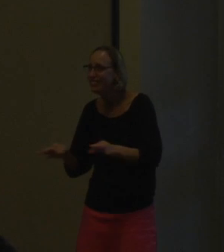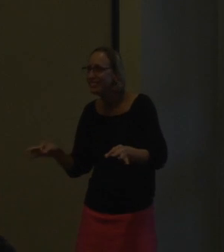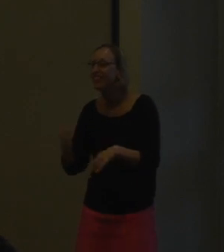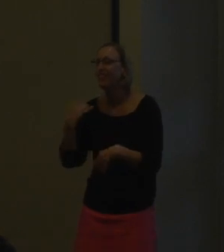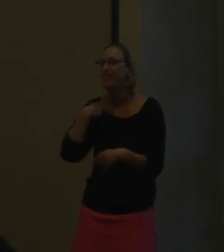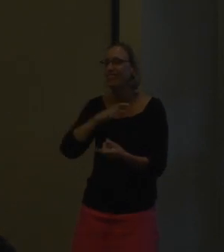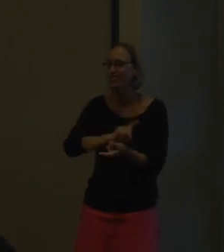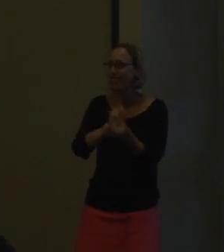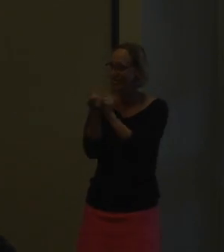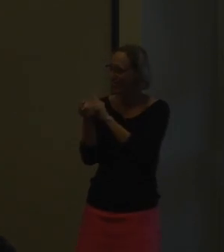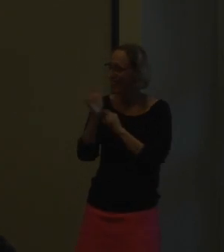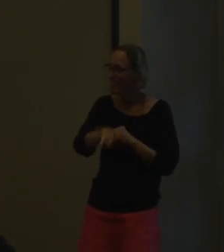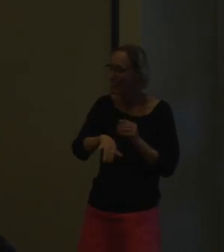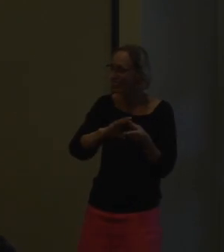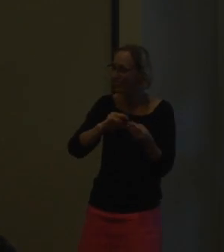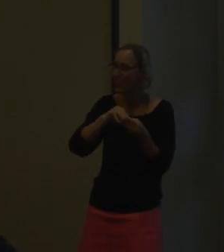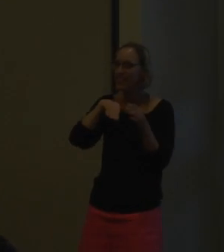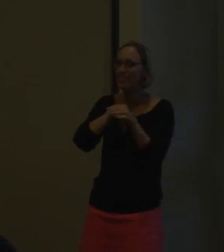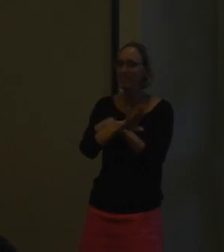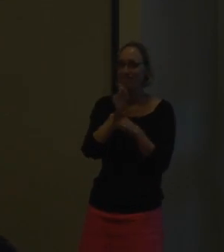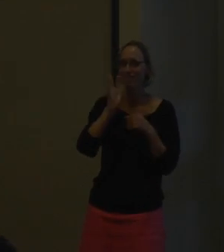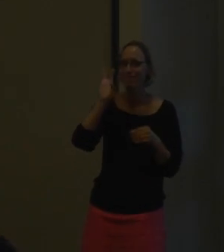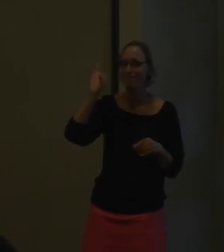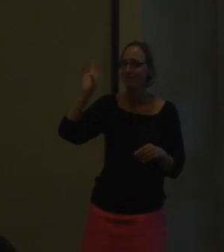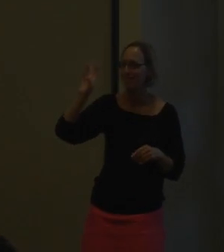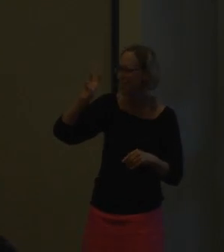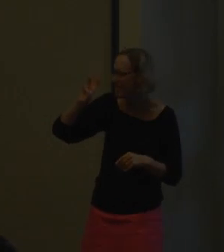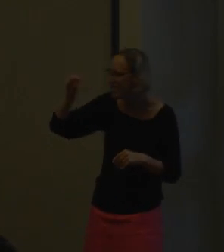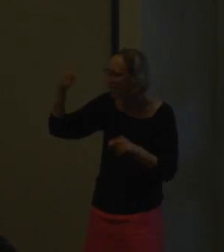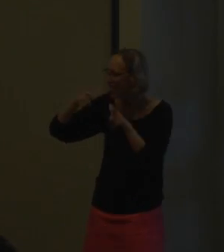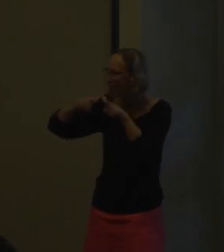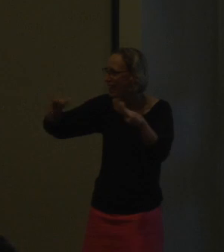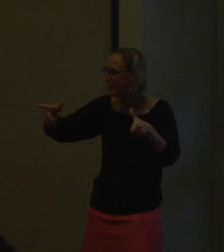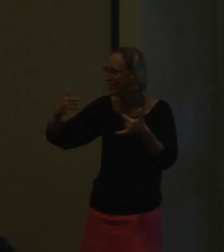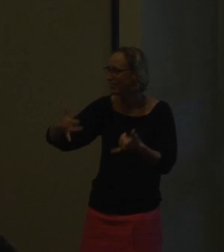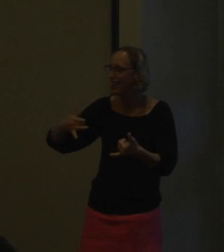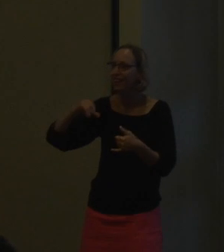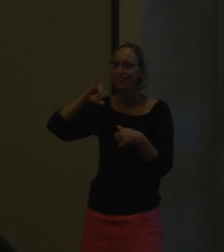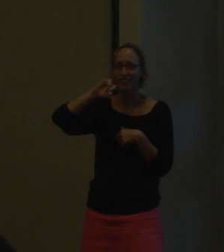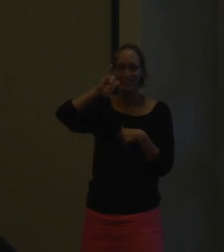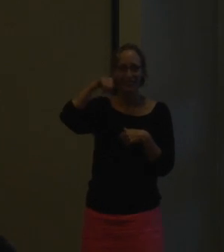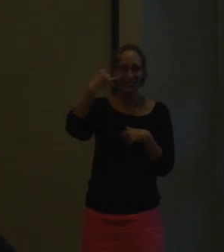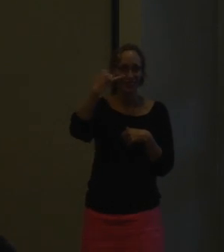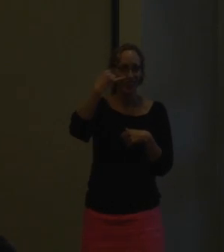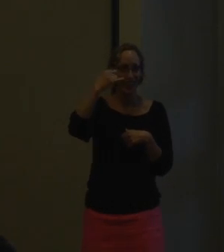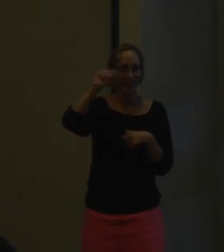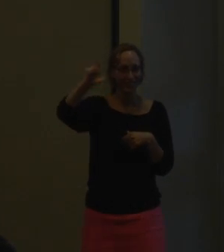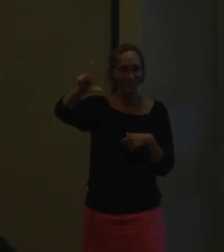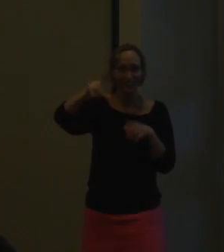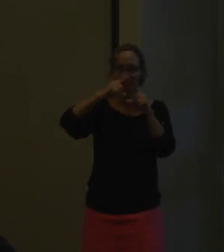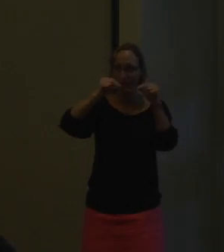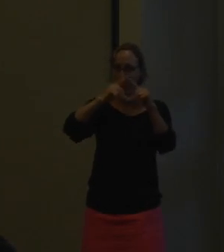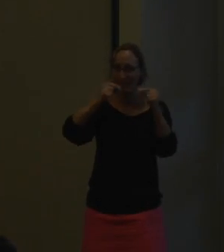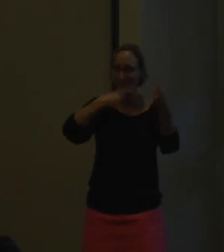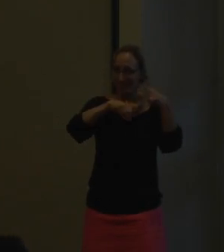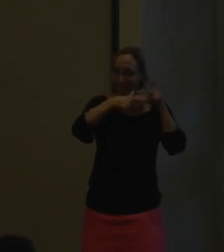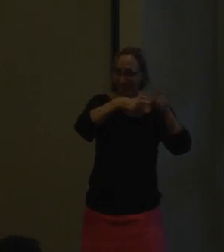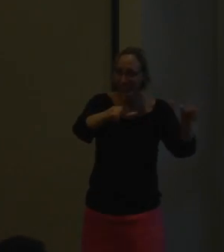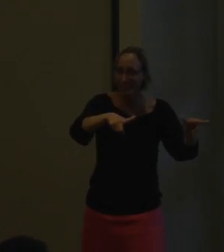And they have the English form in there. And we translate that story, I think it's into six different languages now. We have Japanese sign